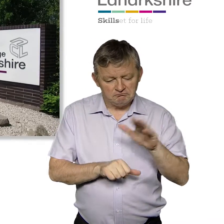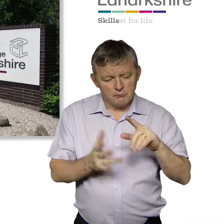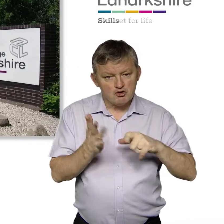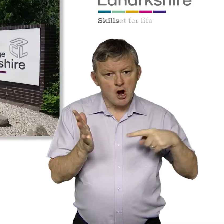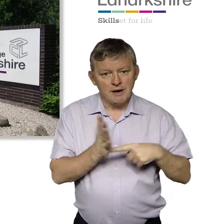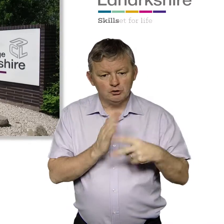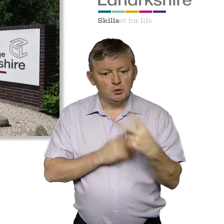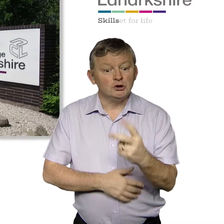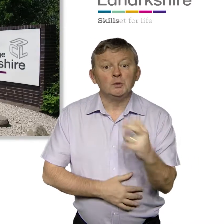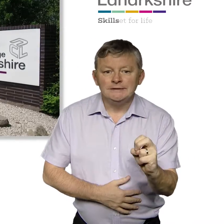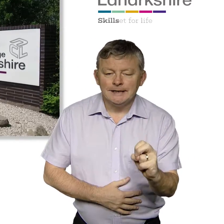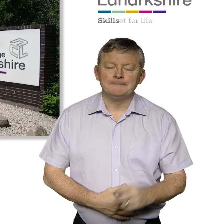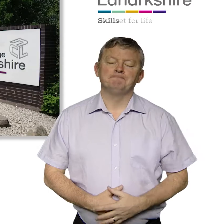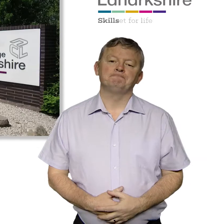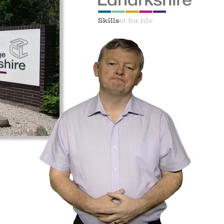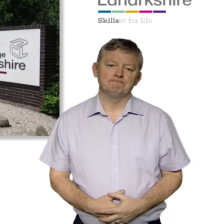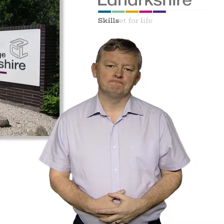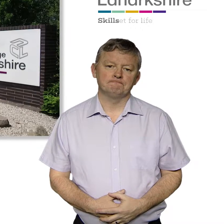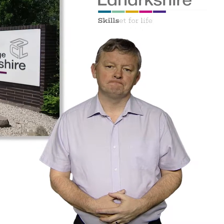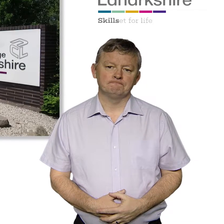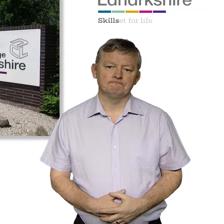Progress Report, which is due in October 2020